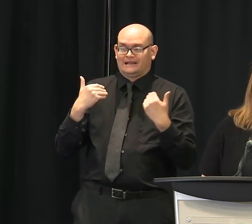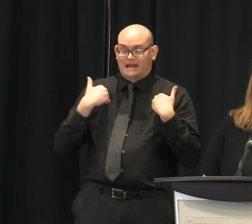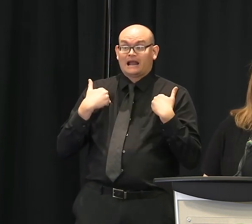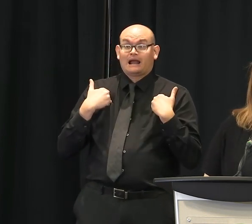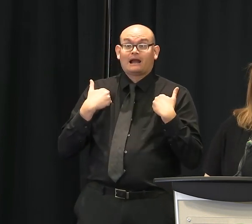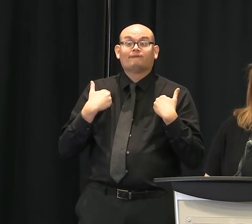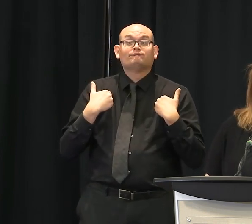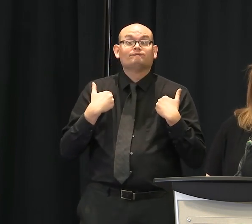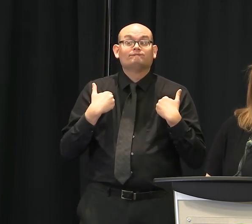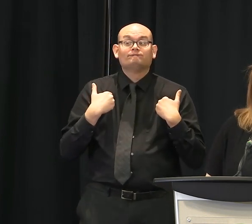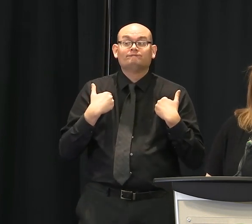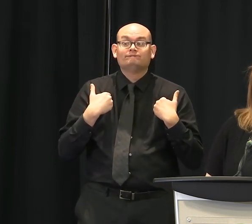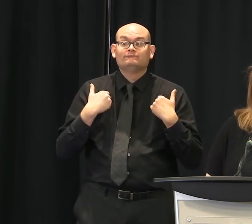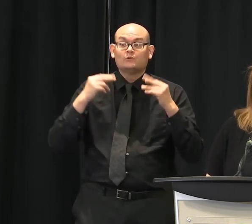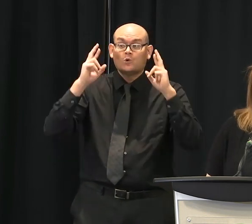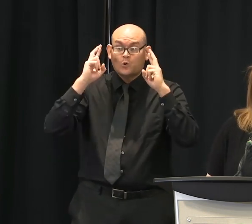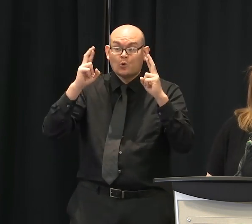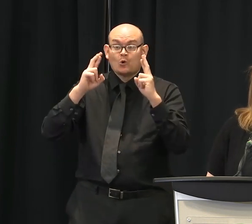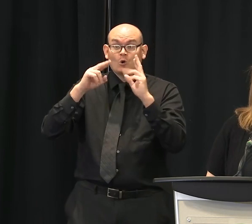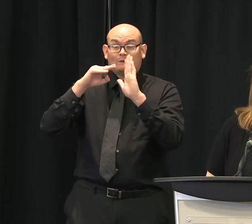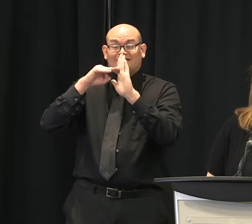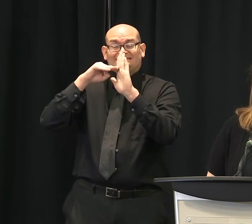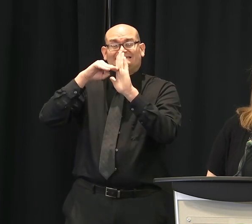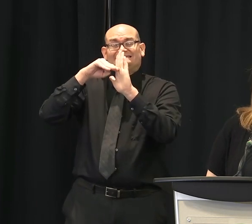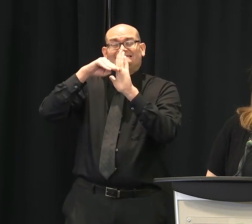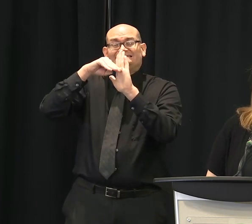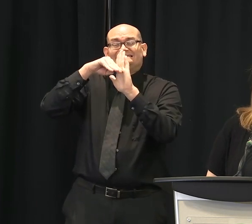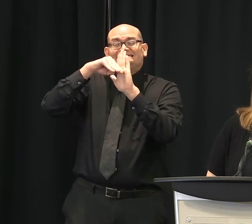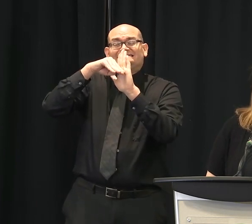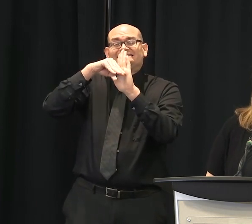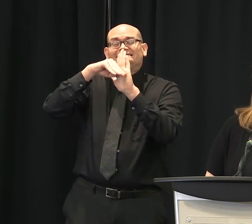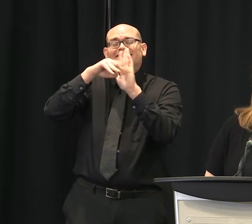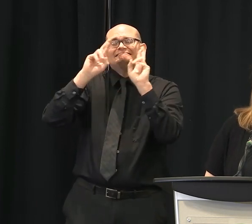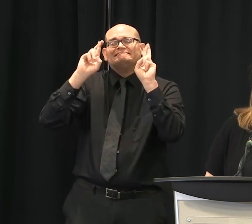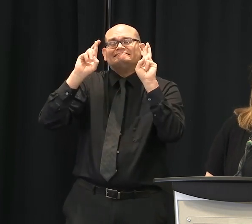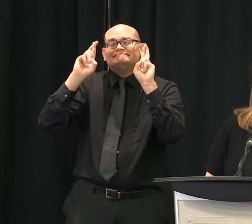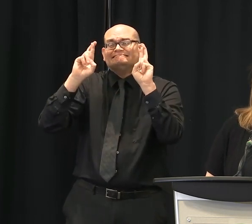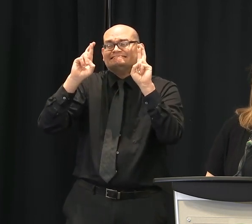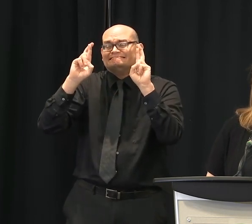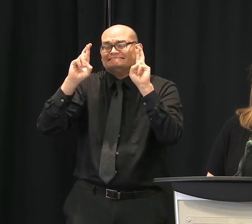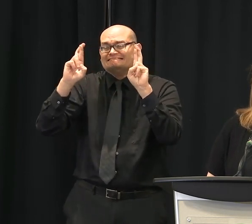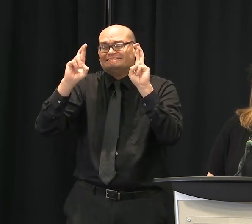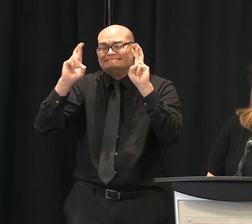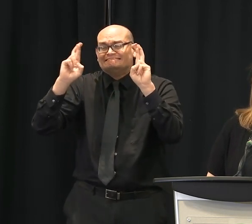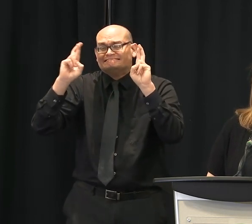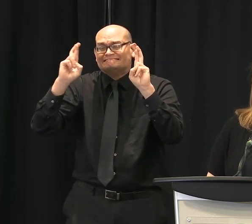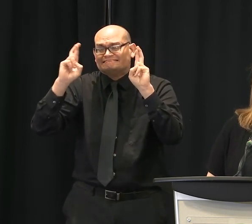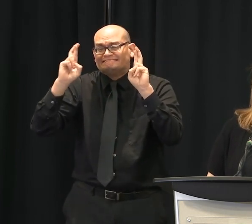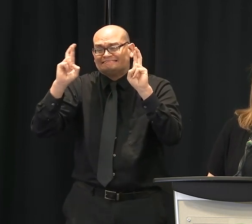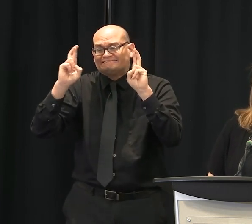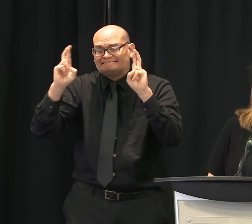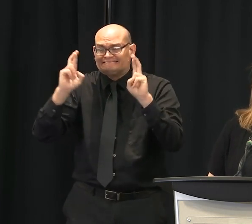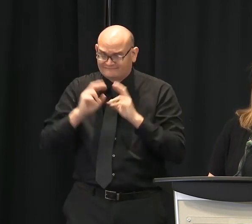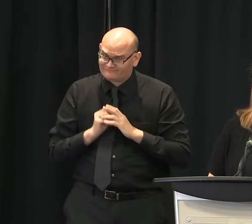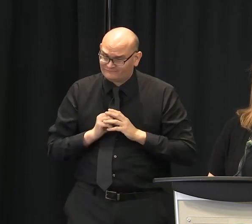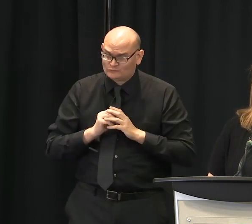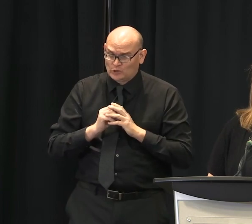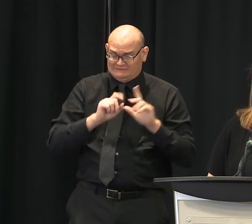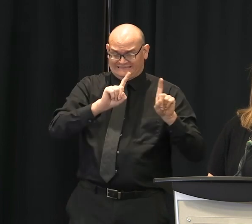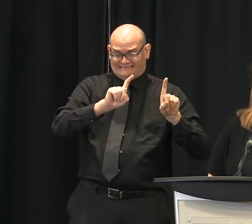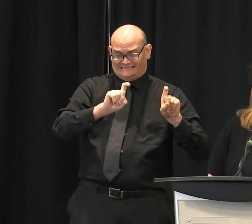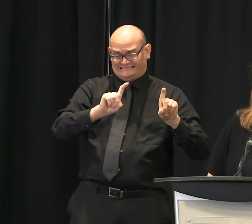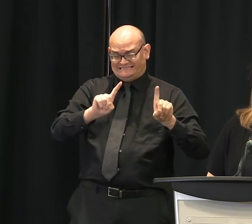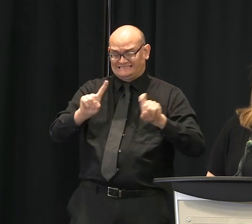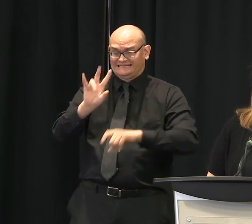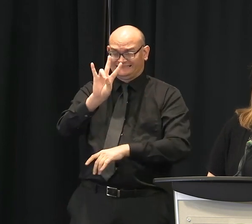decreasing in that positivity rate. Increased testing is also going to provide us results that will help guide more precise public health